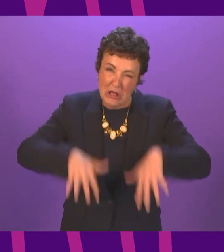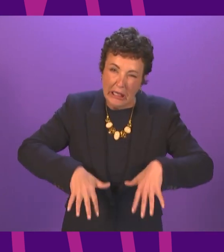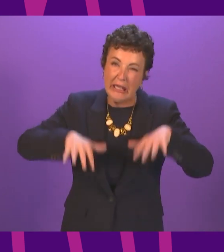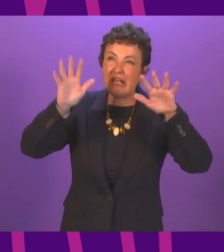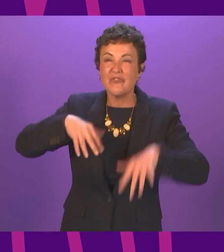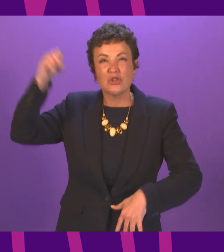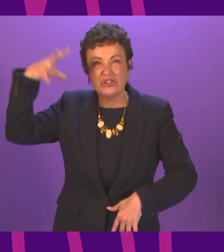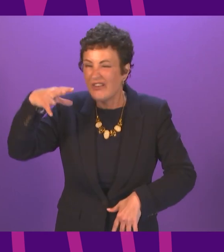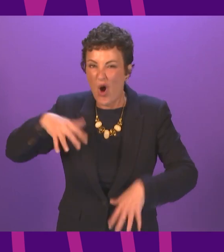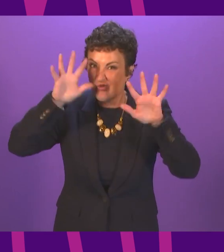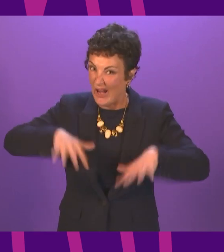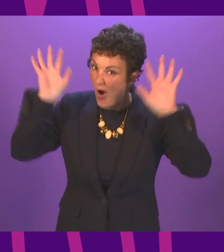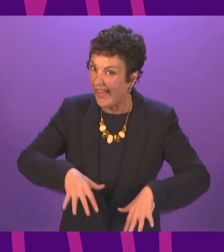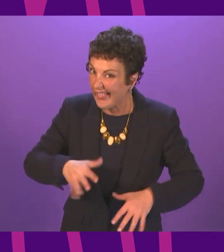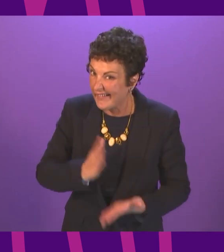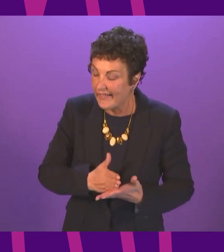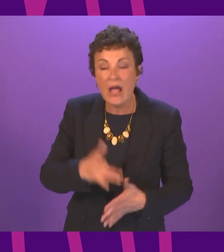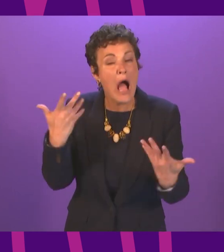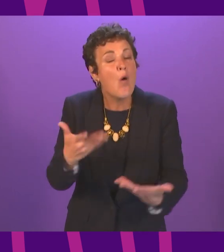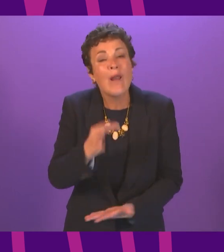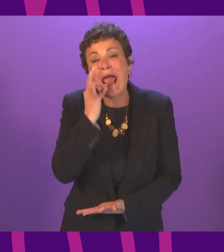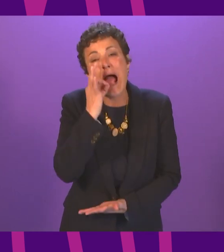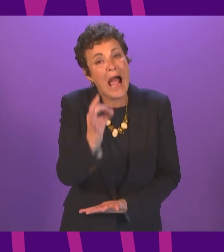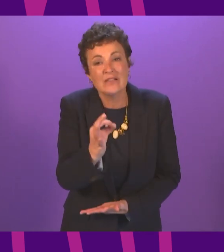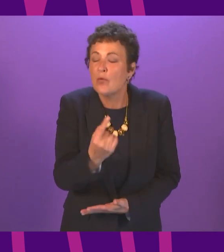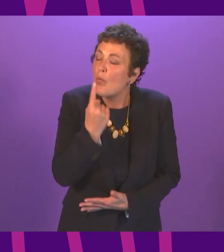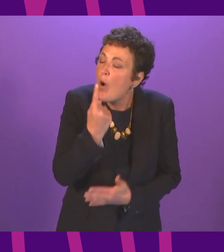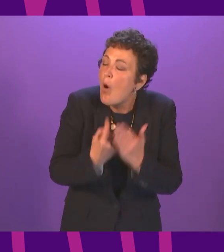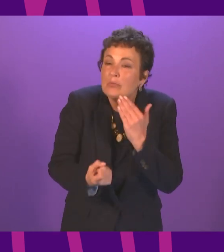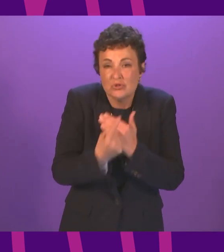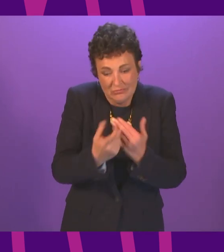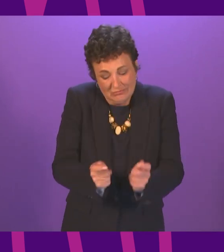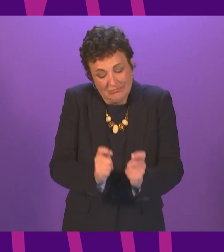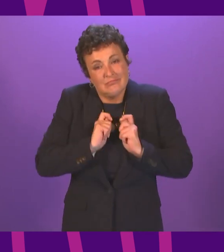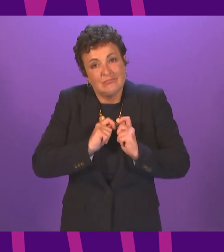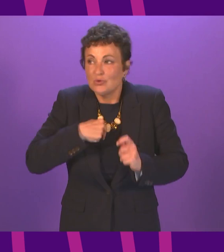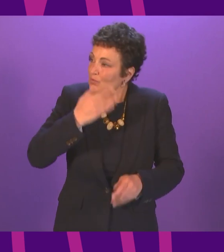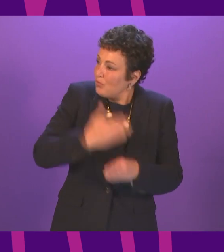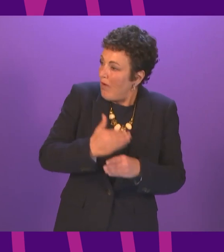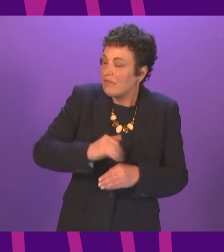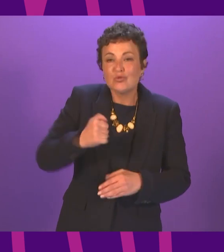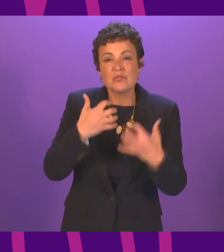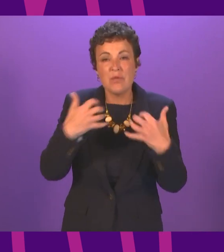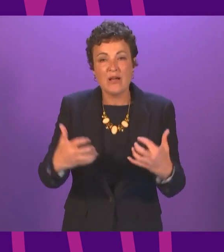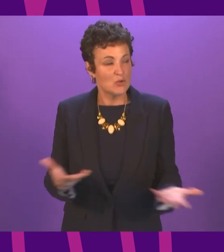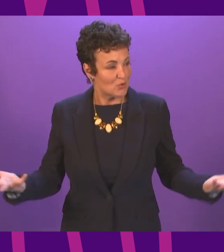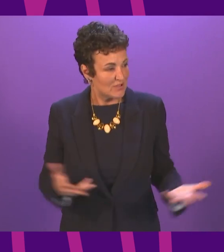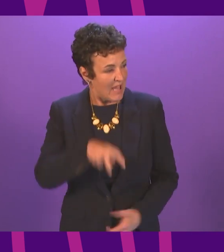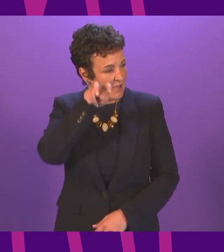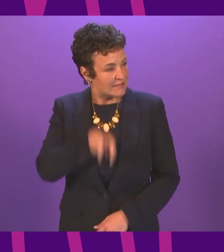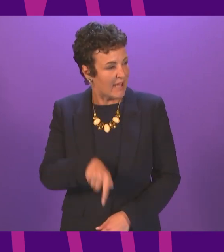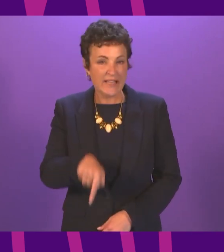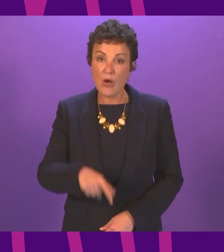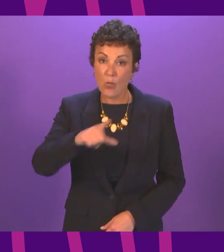come rain or hail all I asked for was the opportunity to serve today I sit before all of you